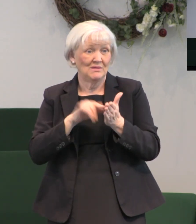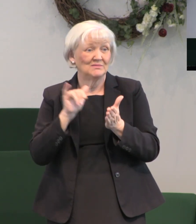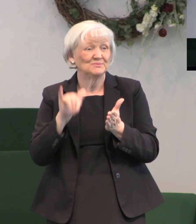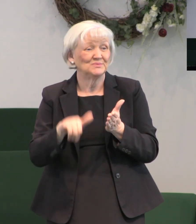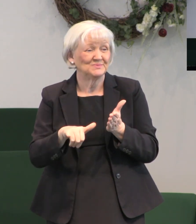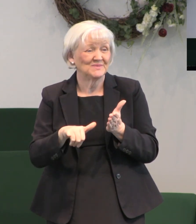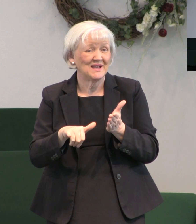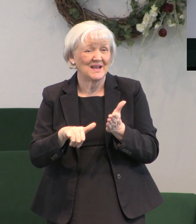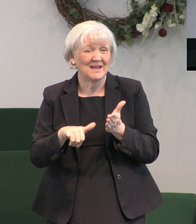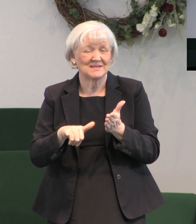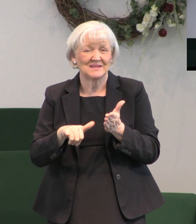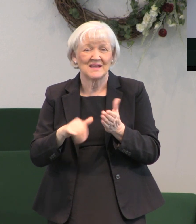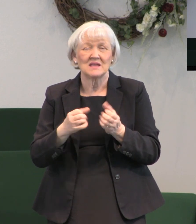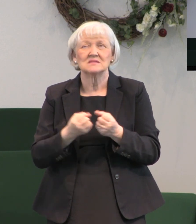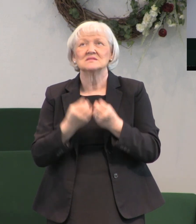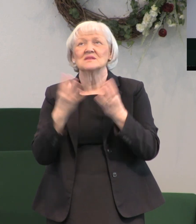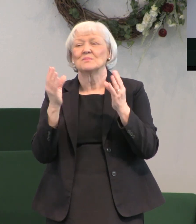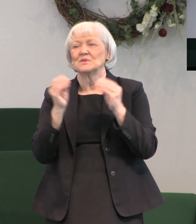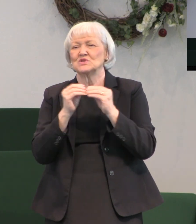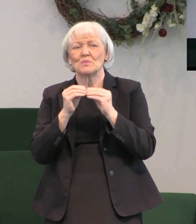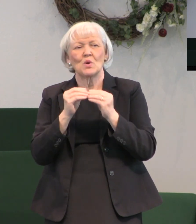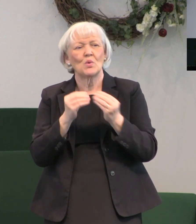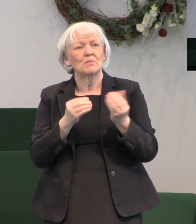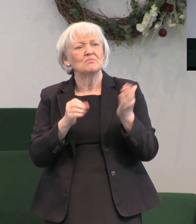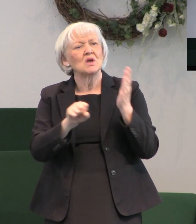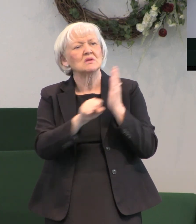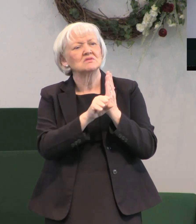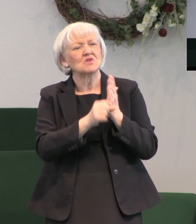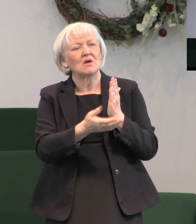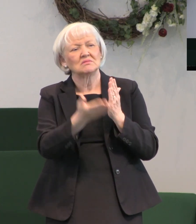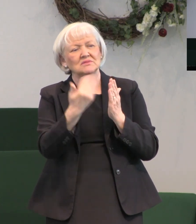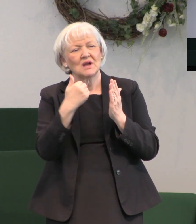and so much more sean come let's sing together